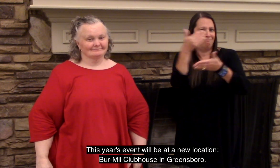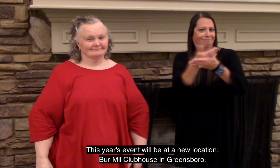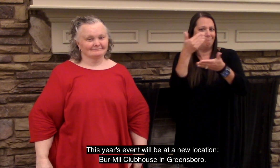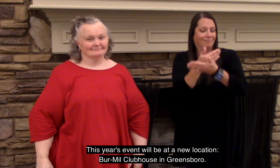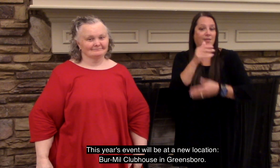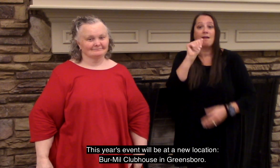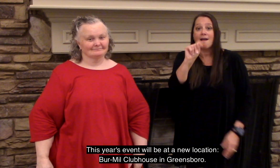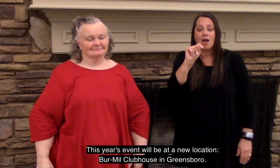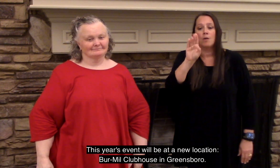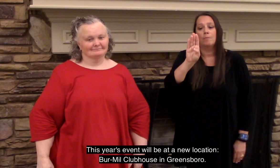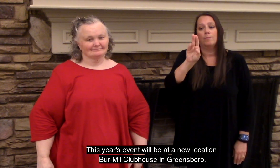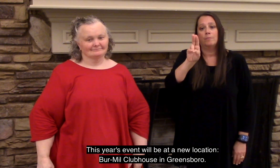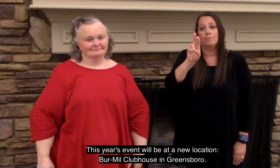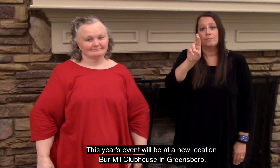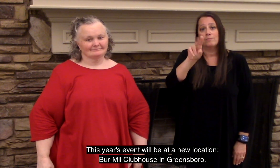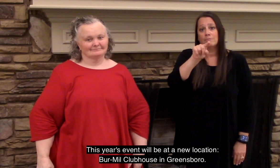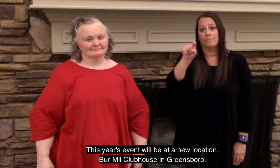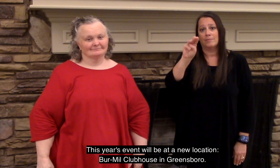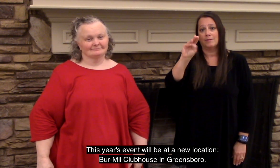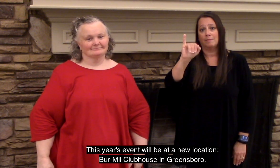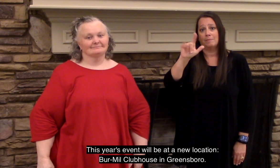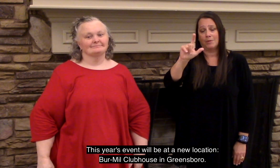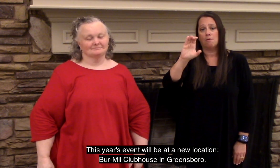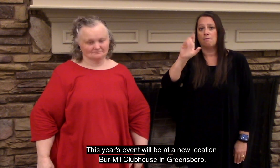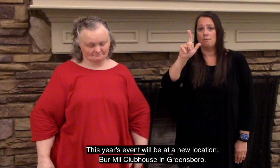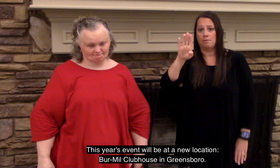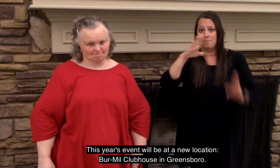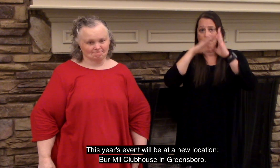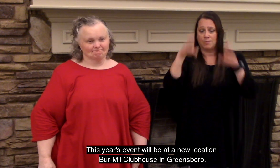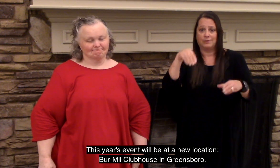This year's event will be at a new location, Burr Mill Clubhouse in Greensboro.